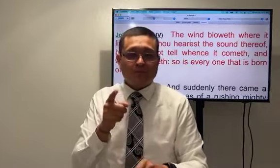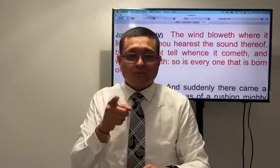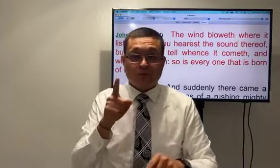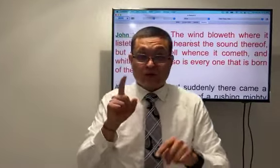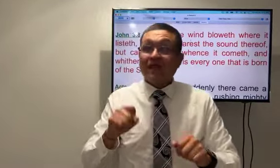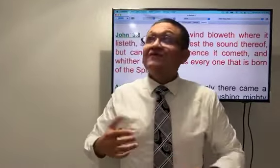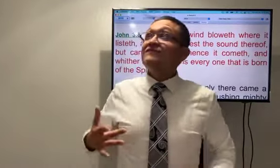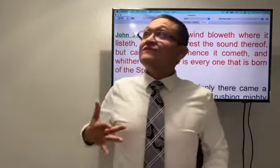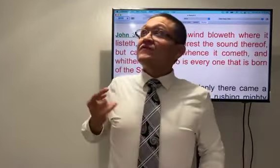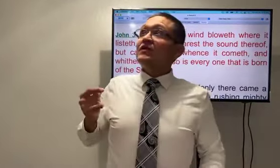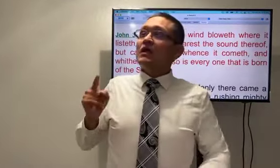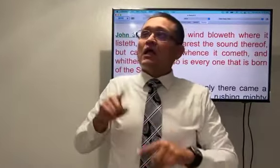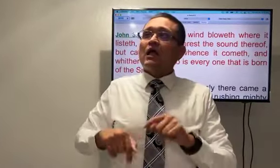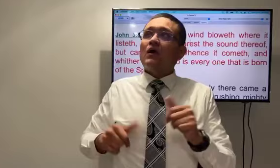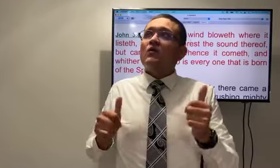which way the wind was blowing from